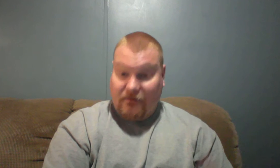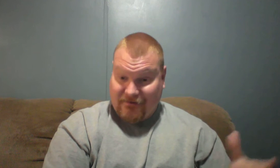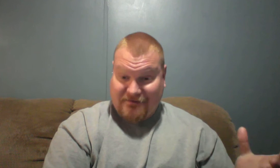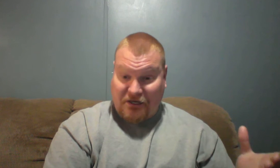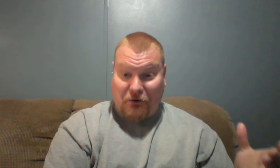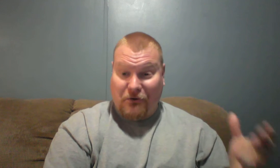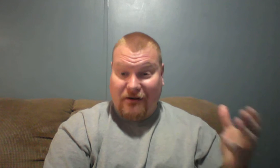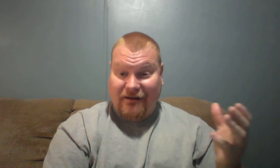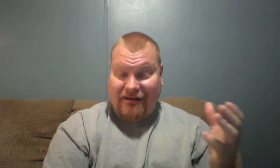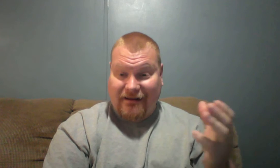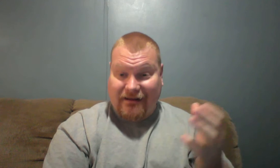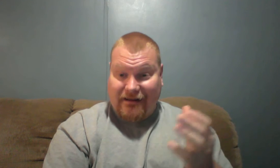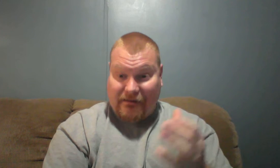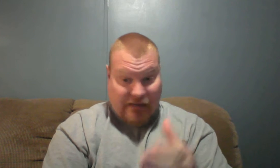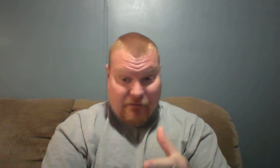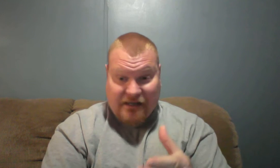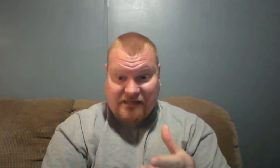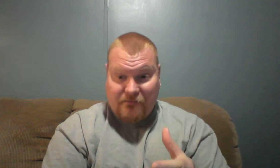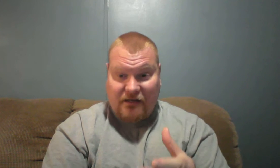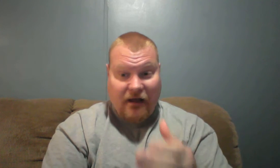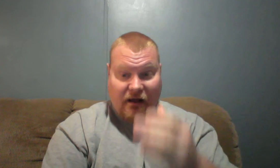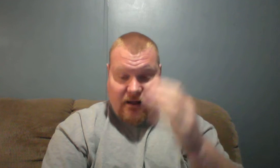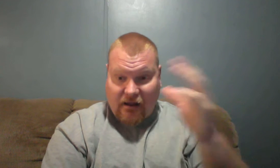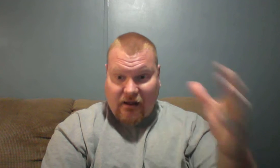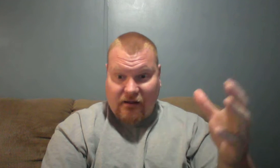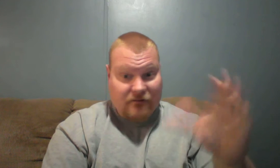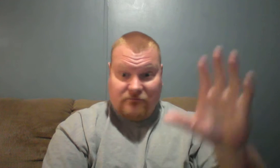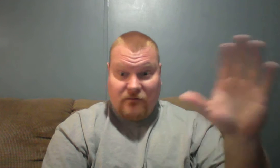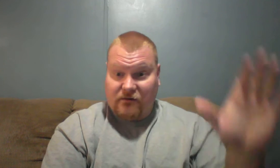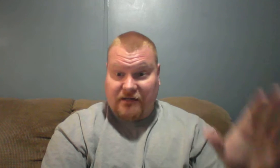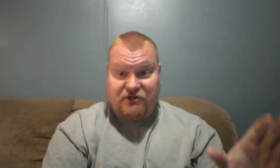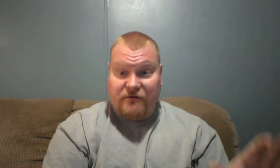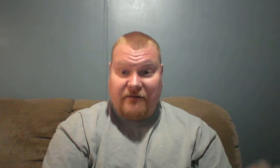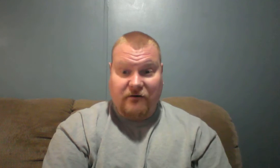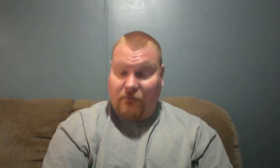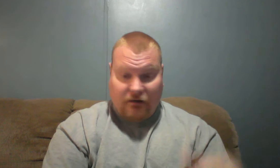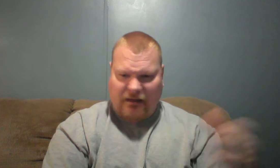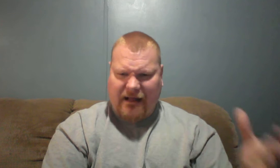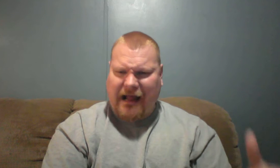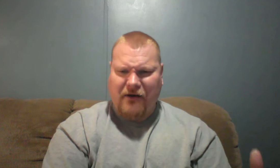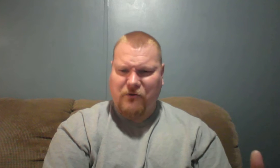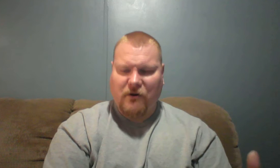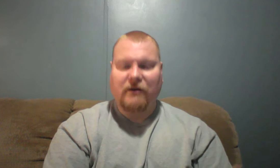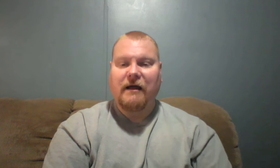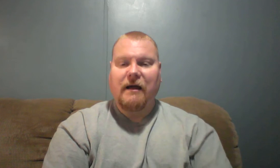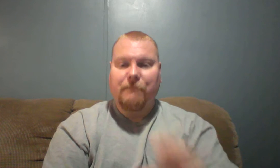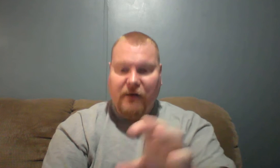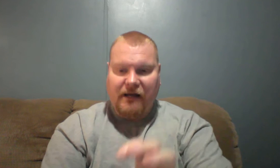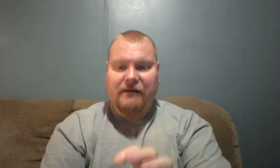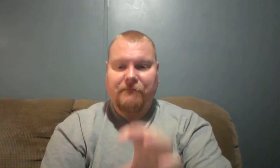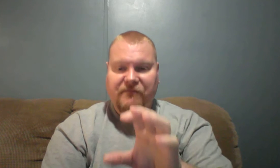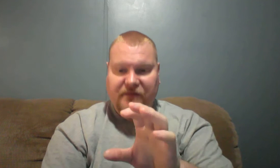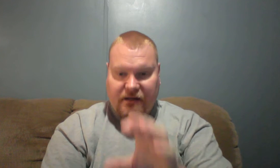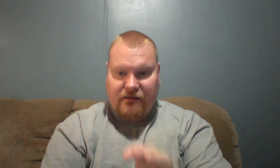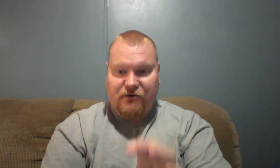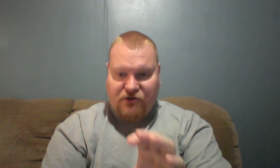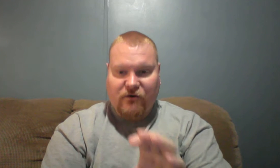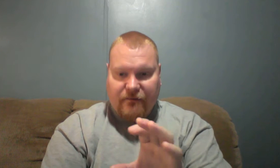So, it may be something that you never, well, how in the world? But, there's going to be